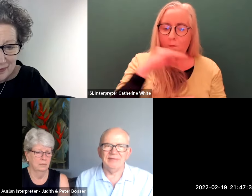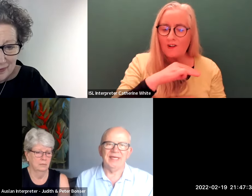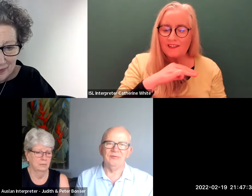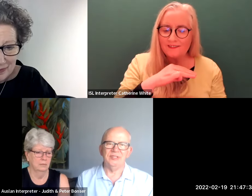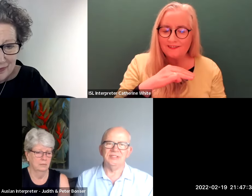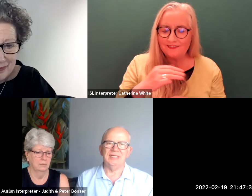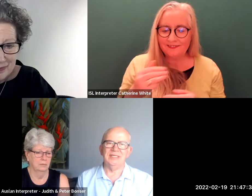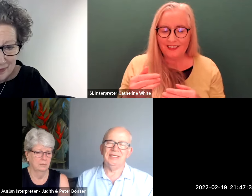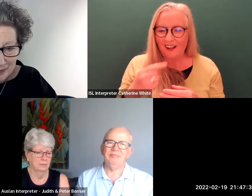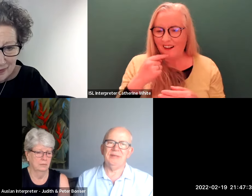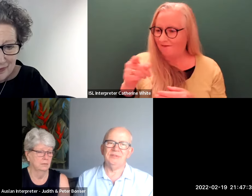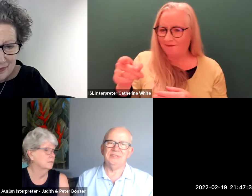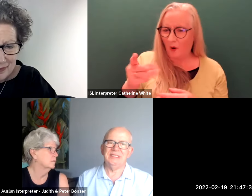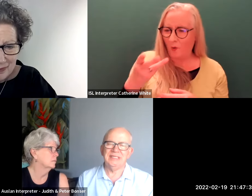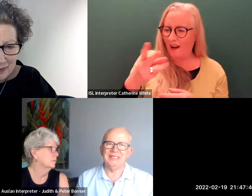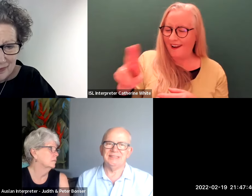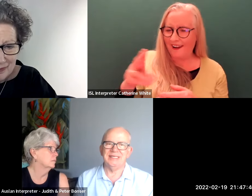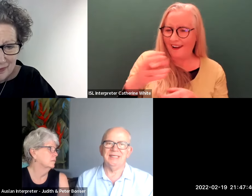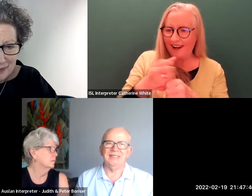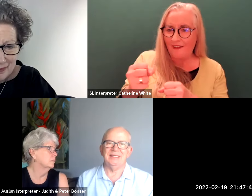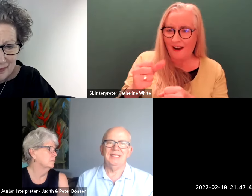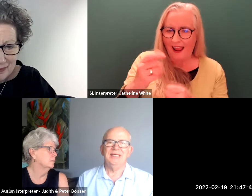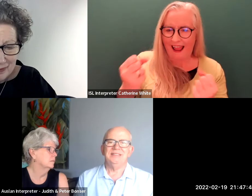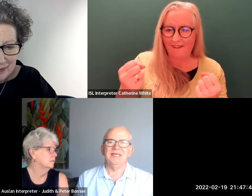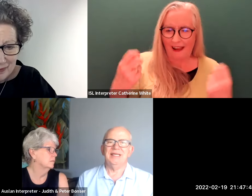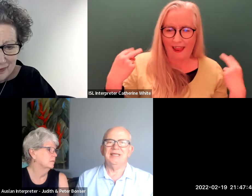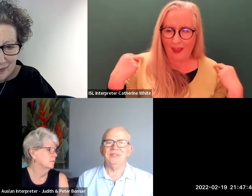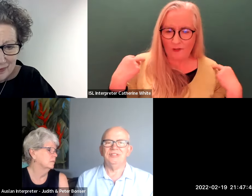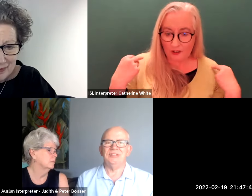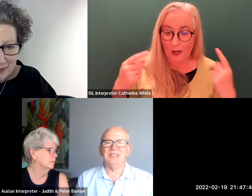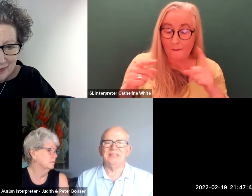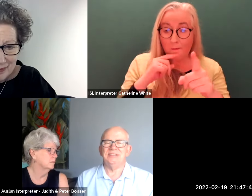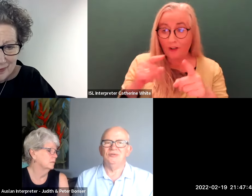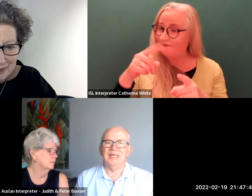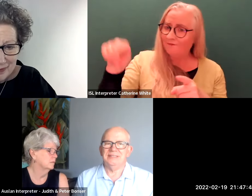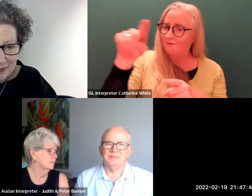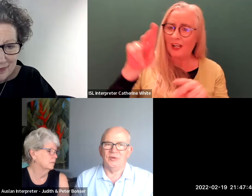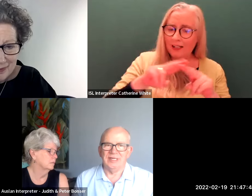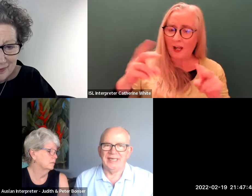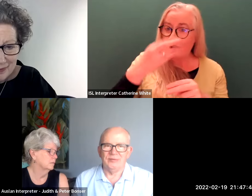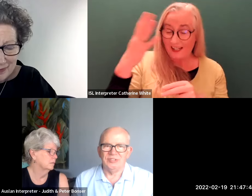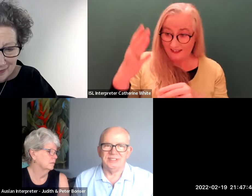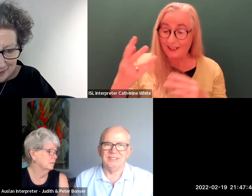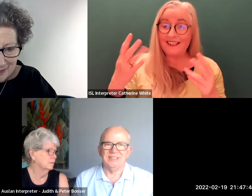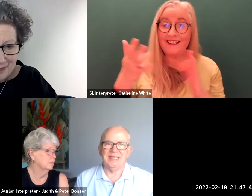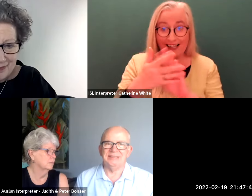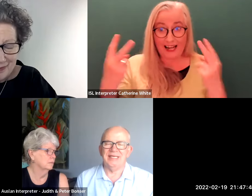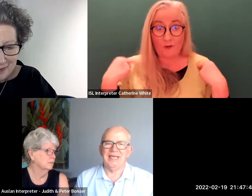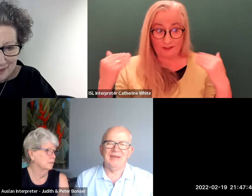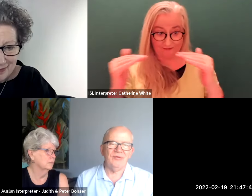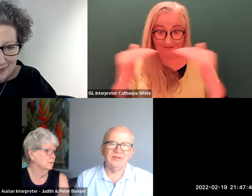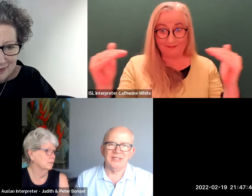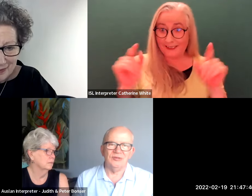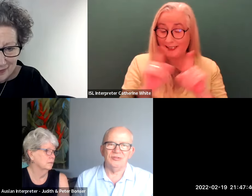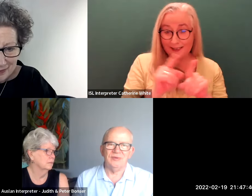they'll never have language and that and hearing people didn't understand that sign language is as good as a spoken language it's it has